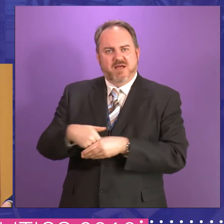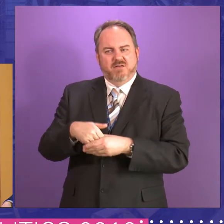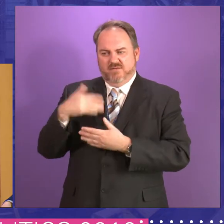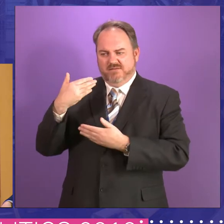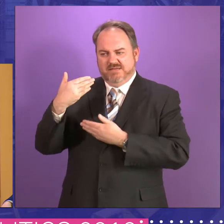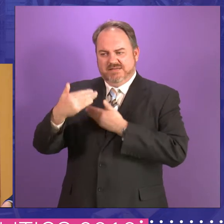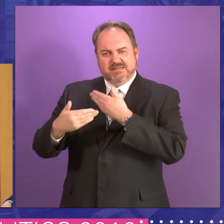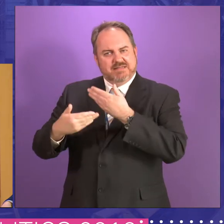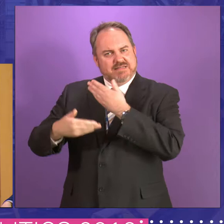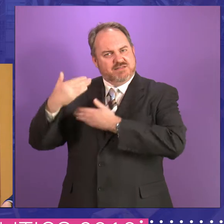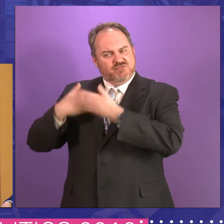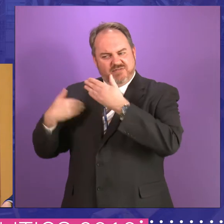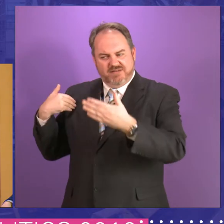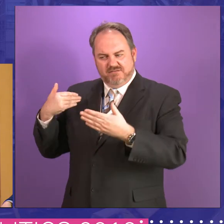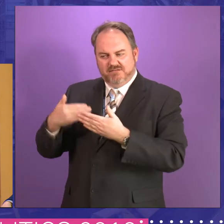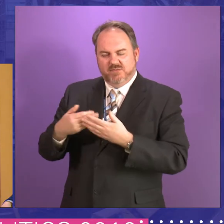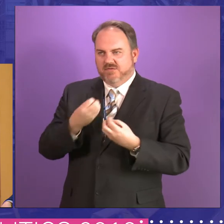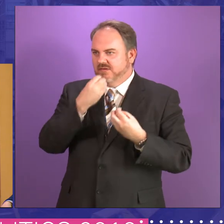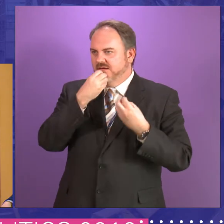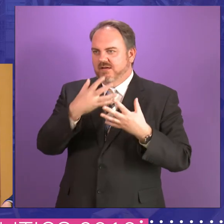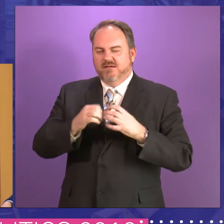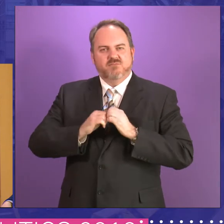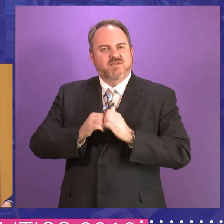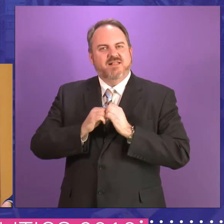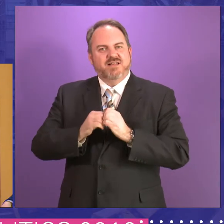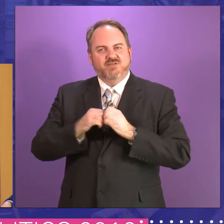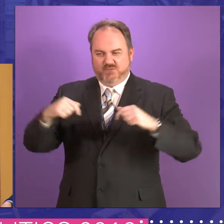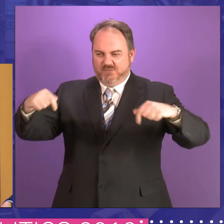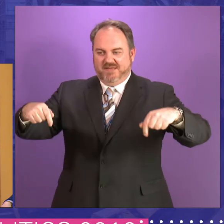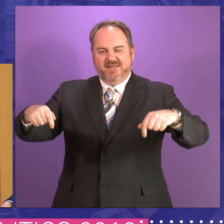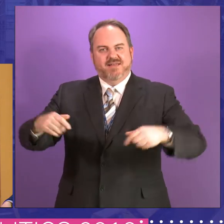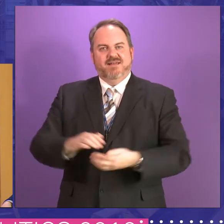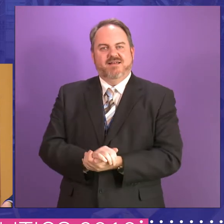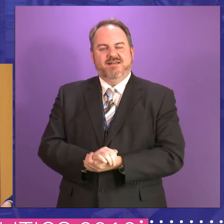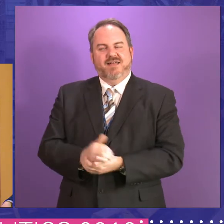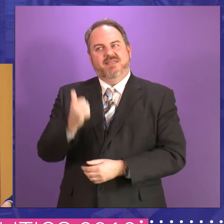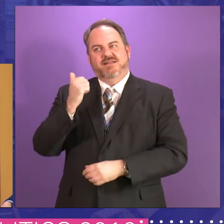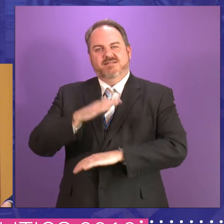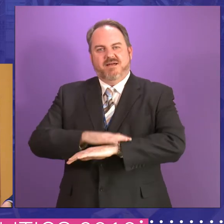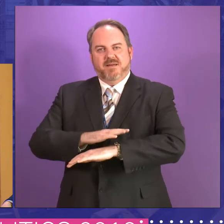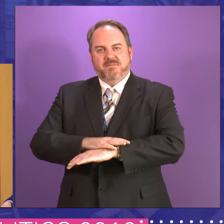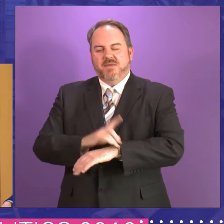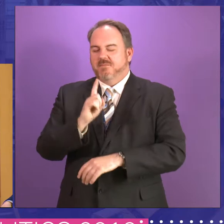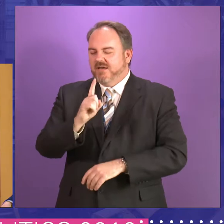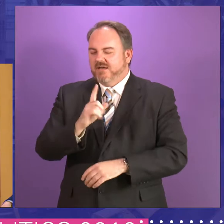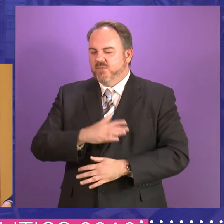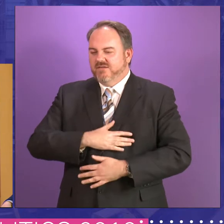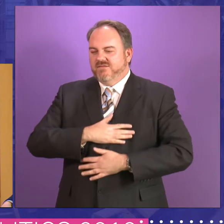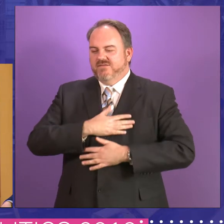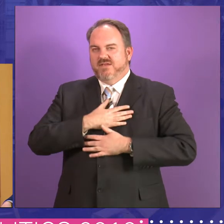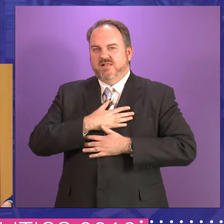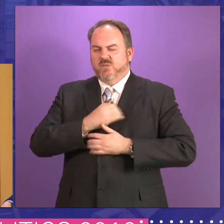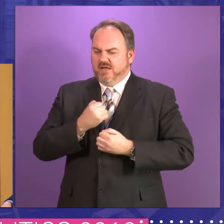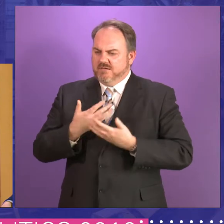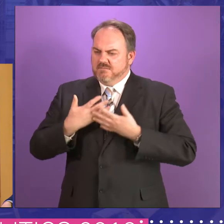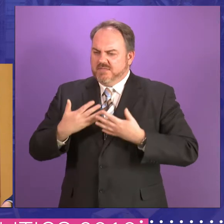it was an extraordinary sensation, a great privilege to feel that. Um, but we also had a sense of, of